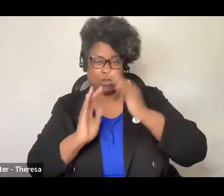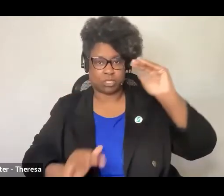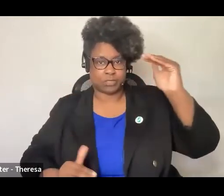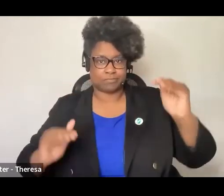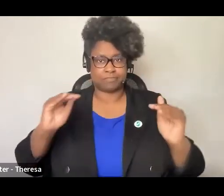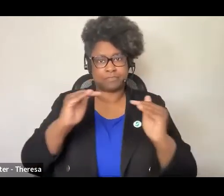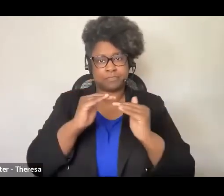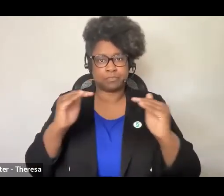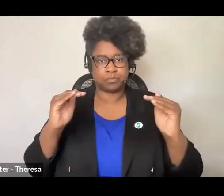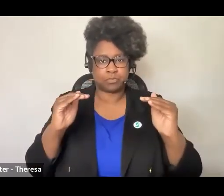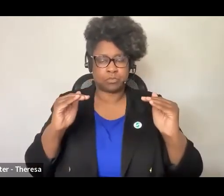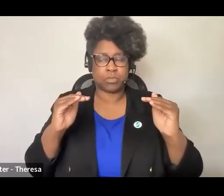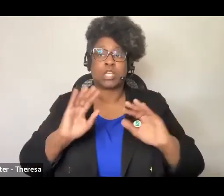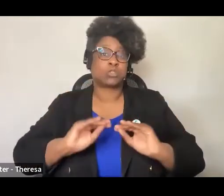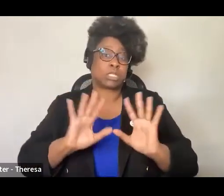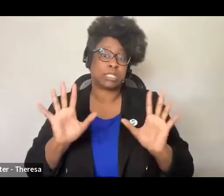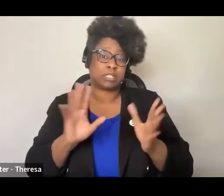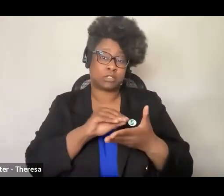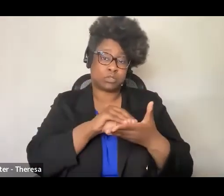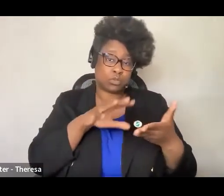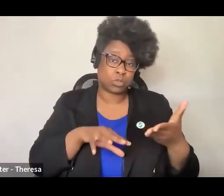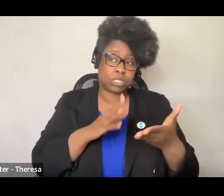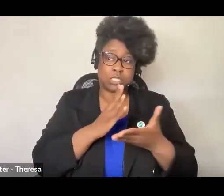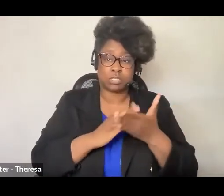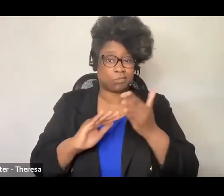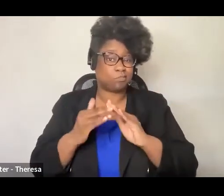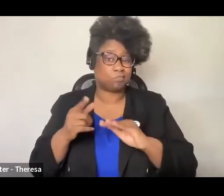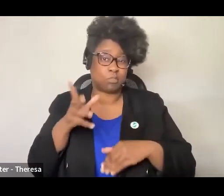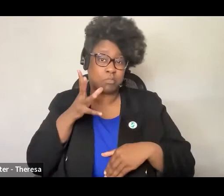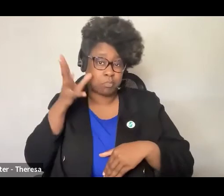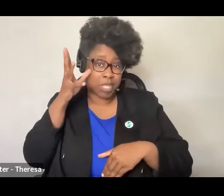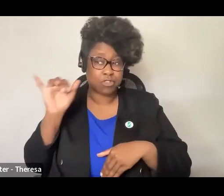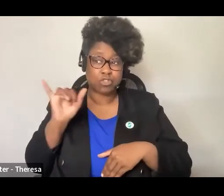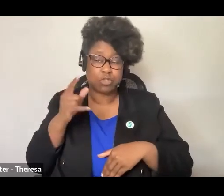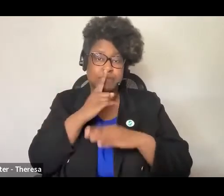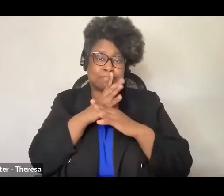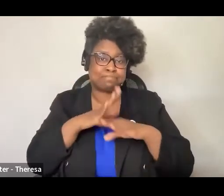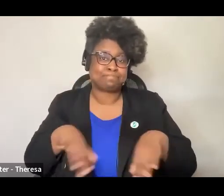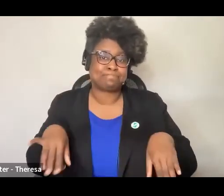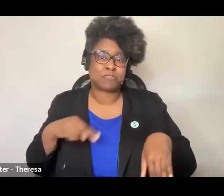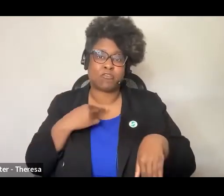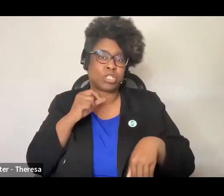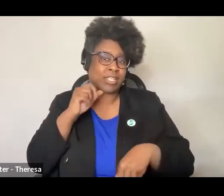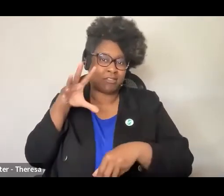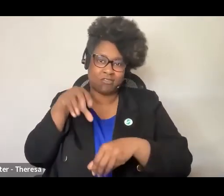becomes clear that the students and in some communities, the parents are silent voices in decision-making.